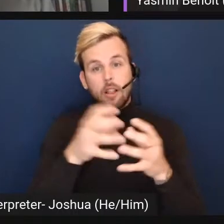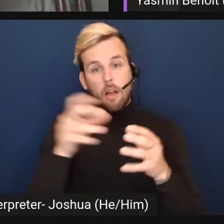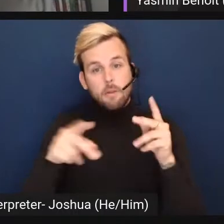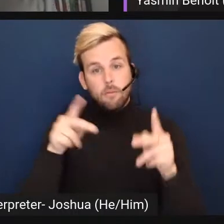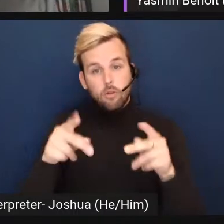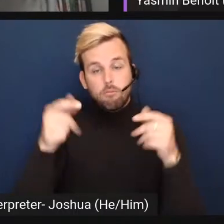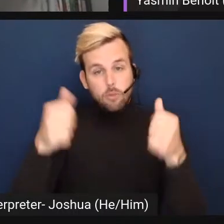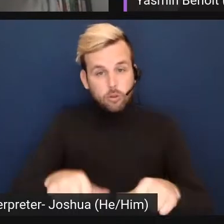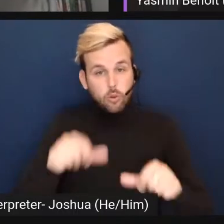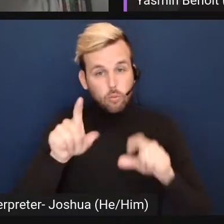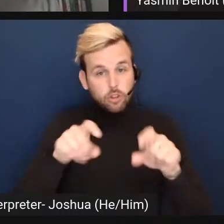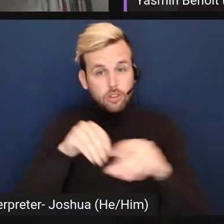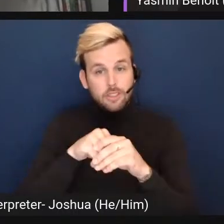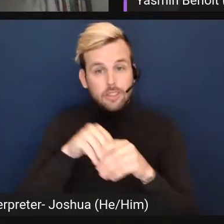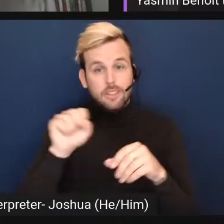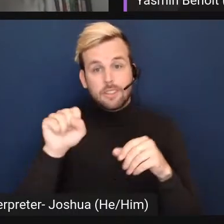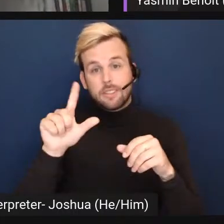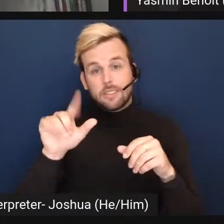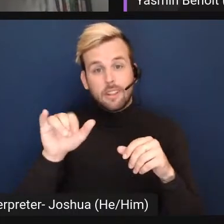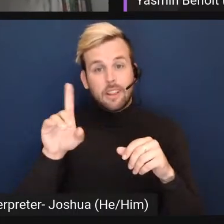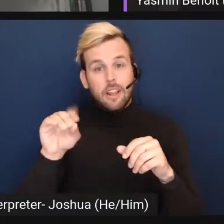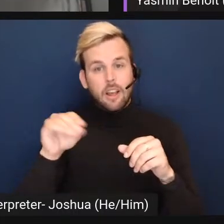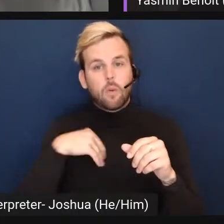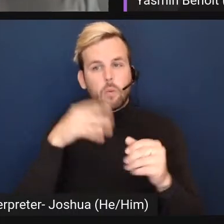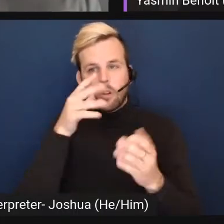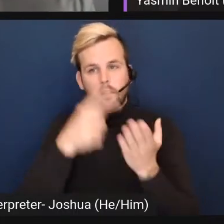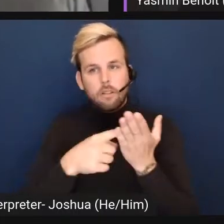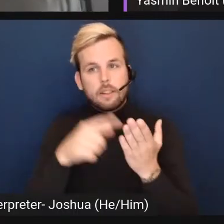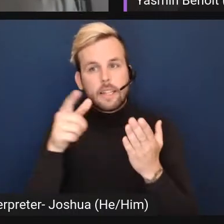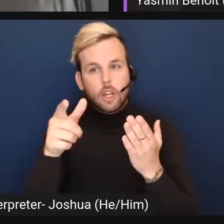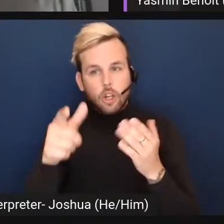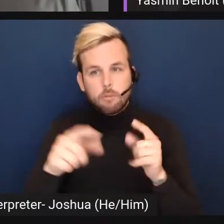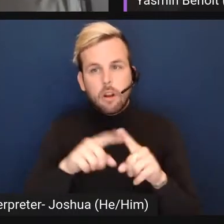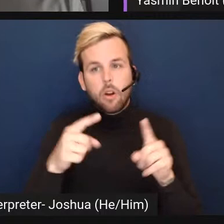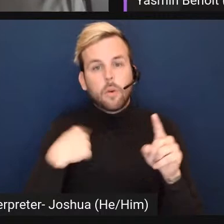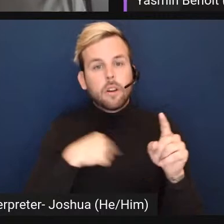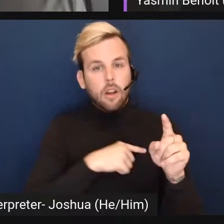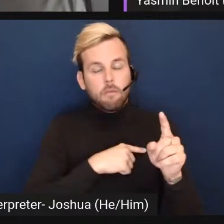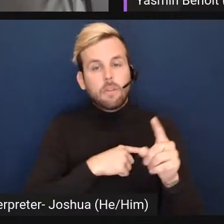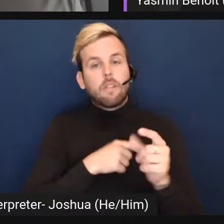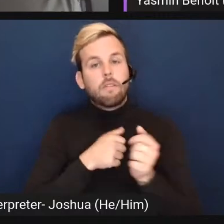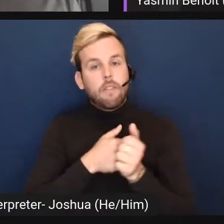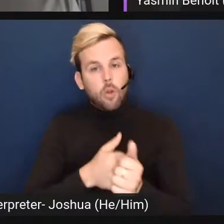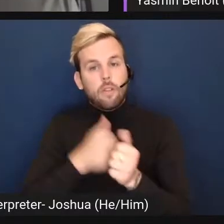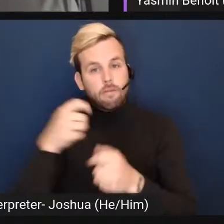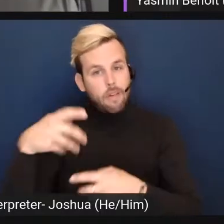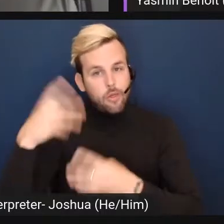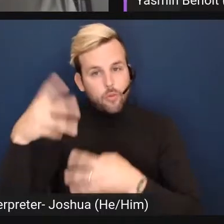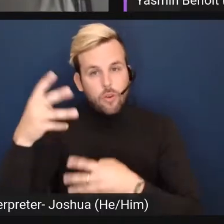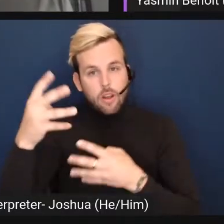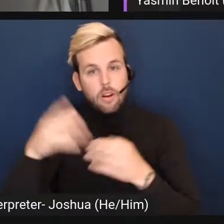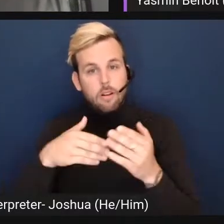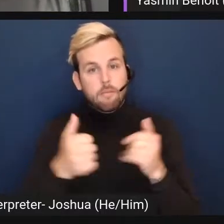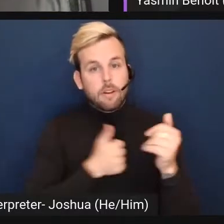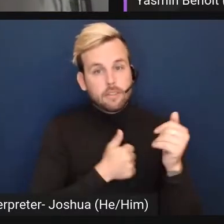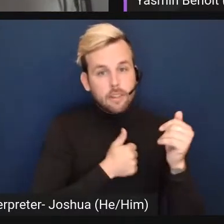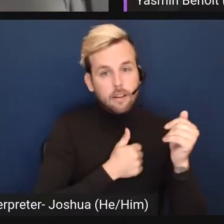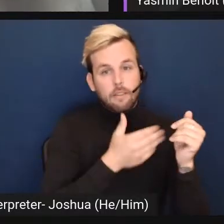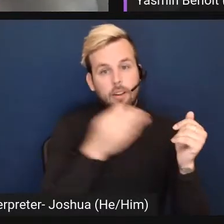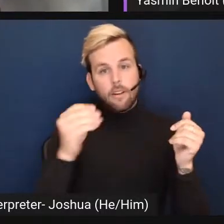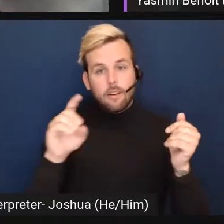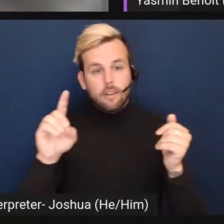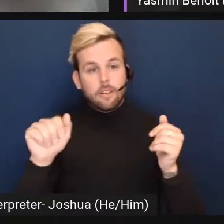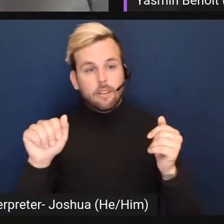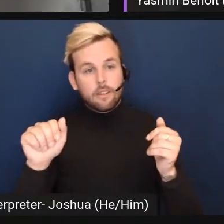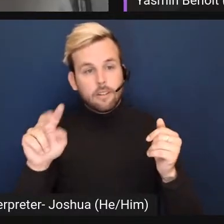posted questions in the slido which we will be getting to later but we have been following the thread even though both myself and david j